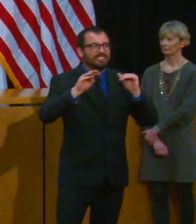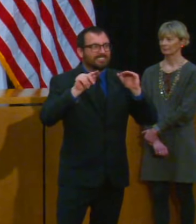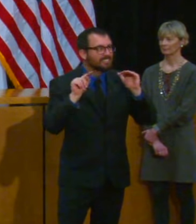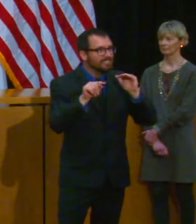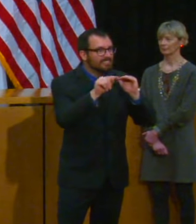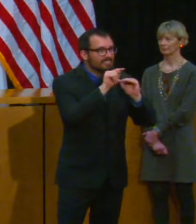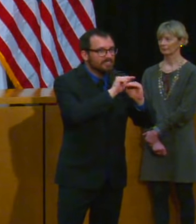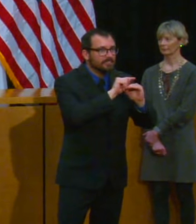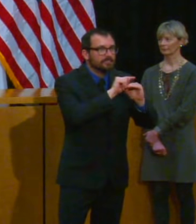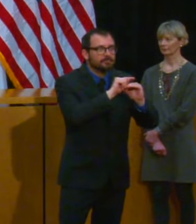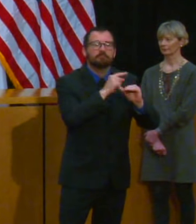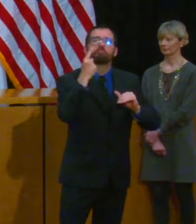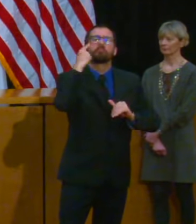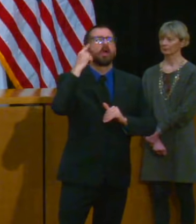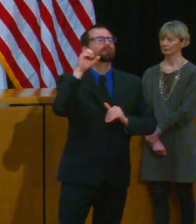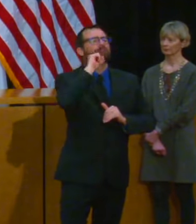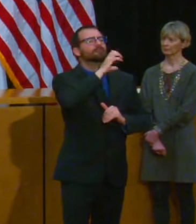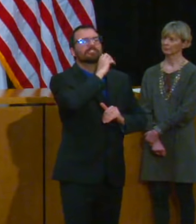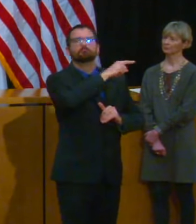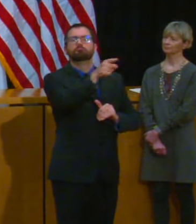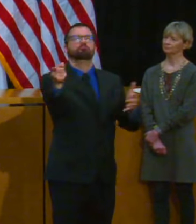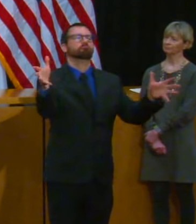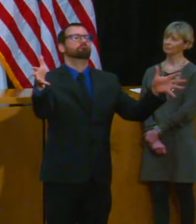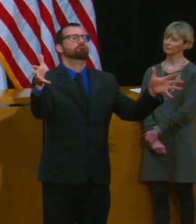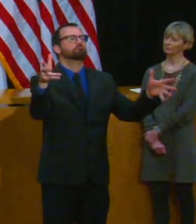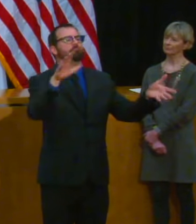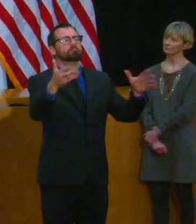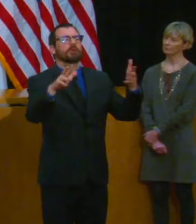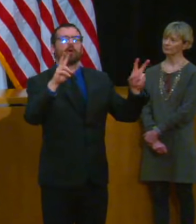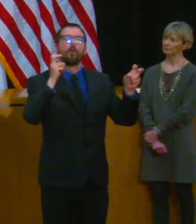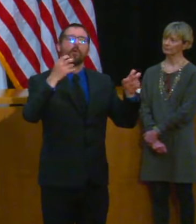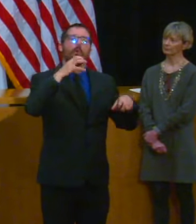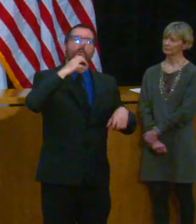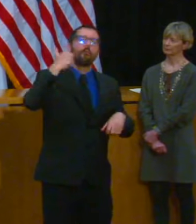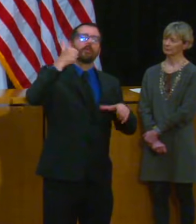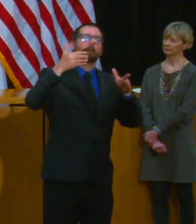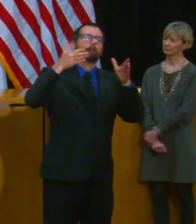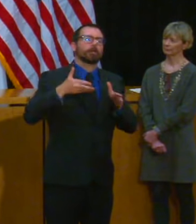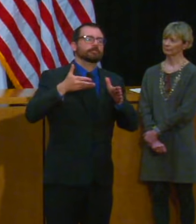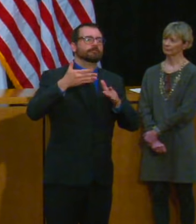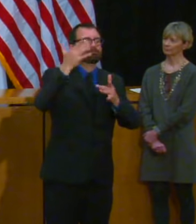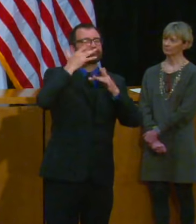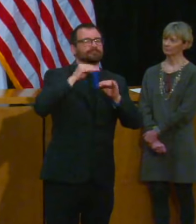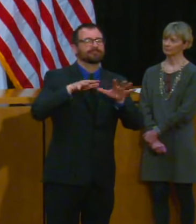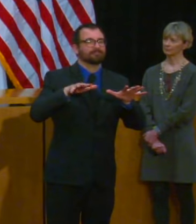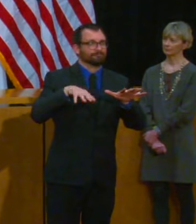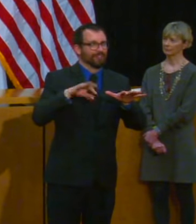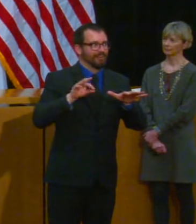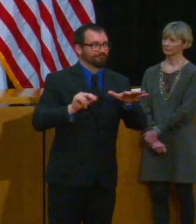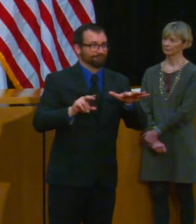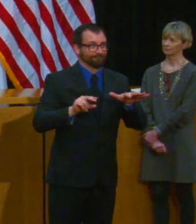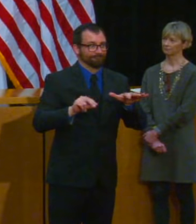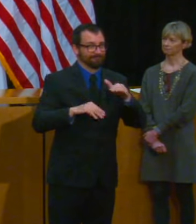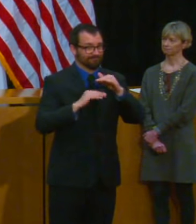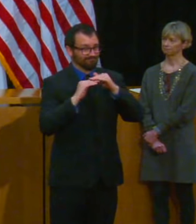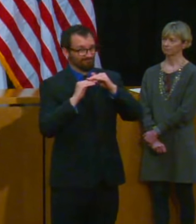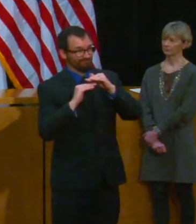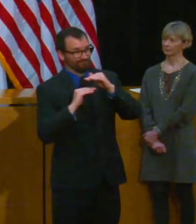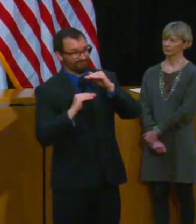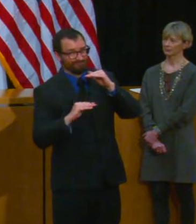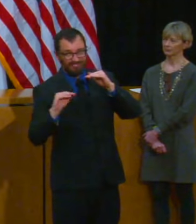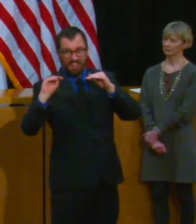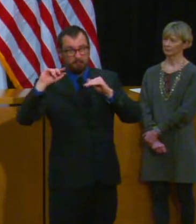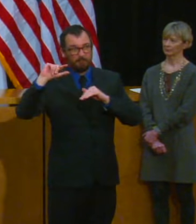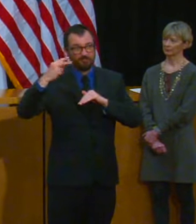an issue for older people But, you know, the Mass General and Brigham people